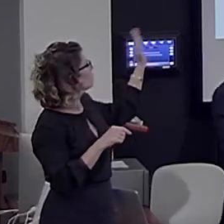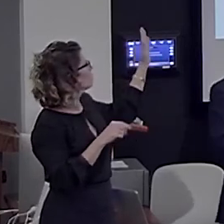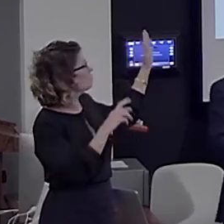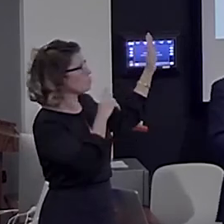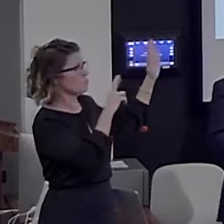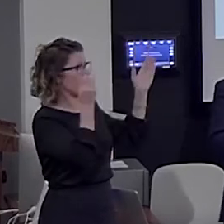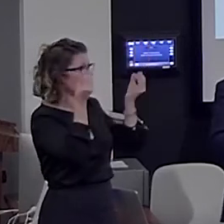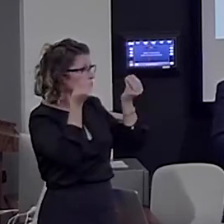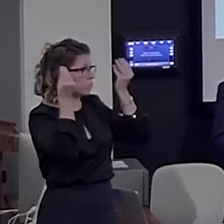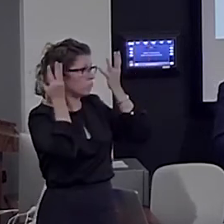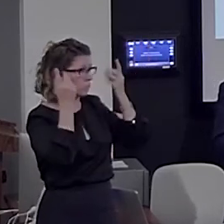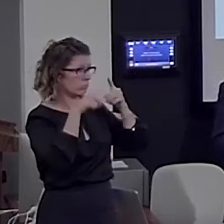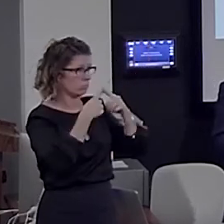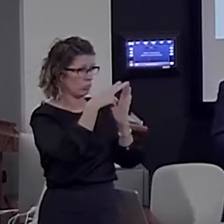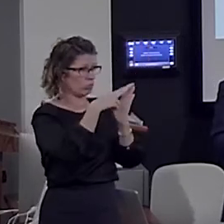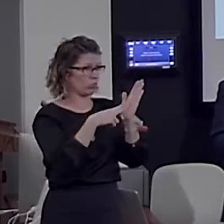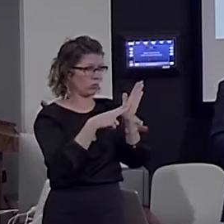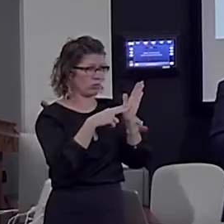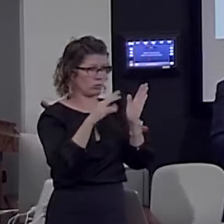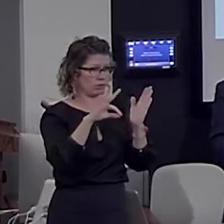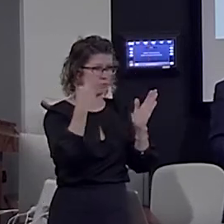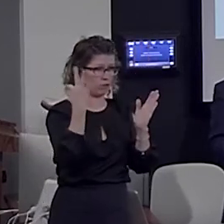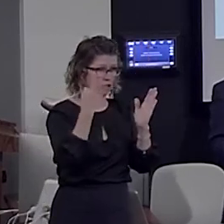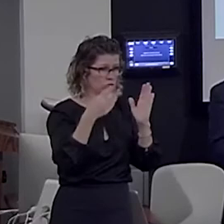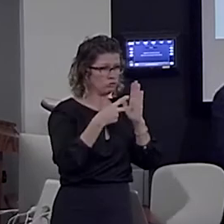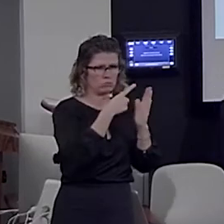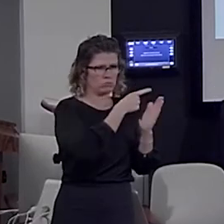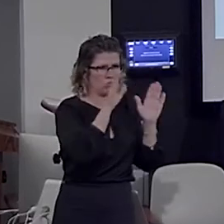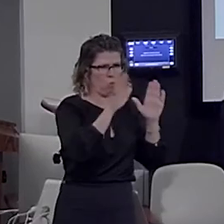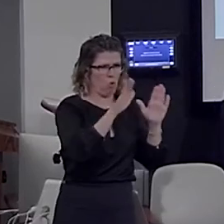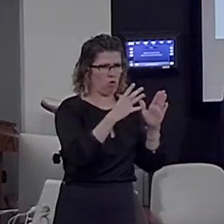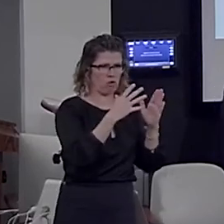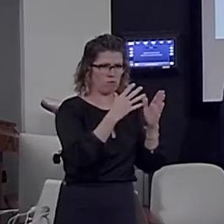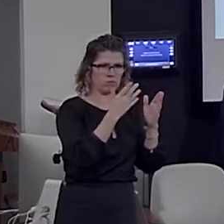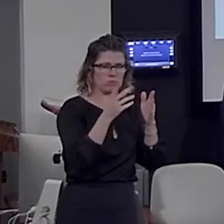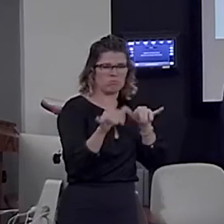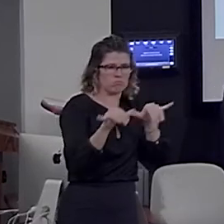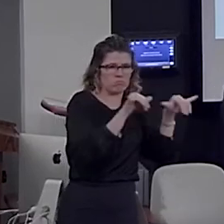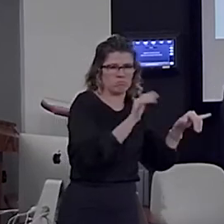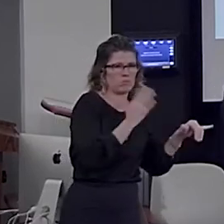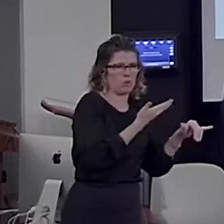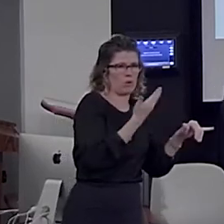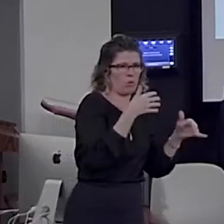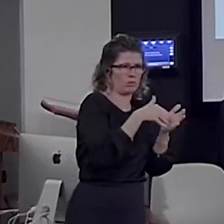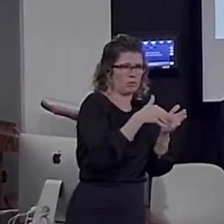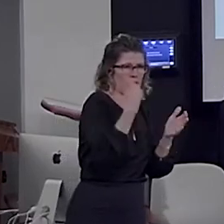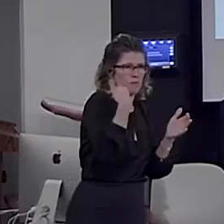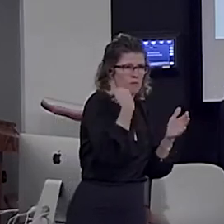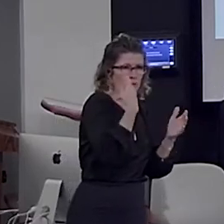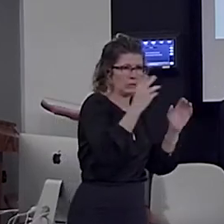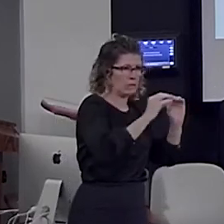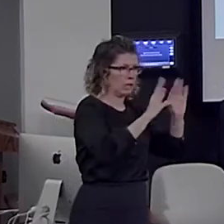So, this is a wonderful replication of our previous study. You can see very, very clearly all of this superior temporal sulcus